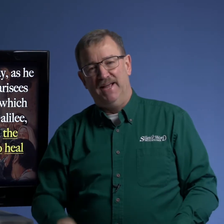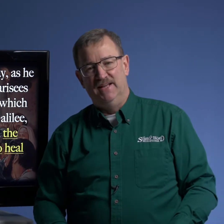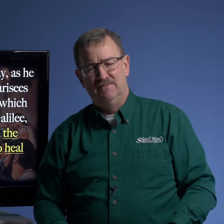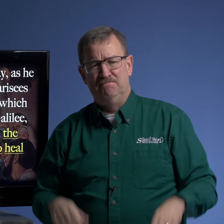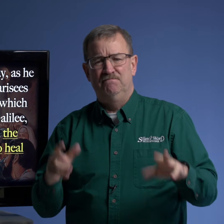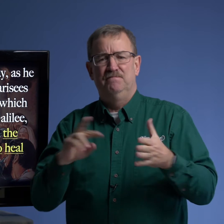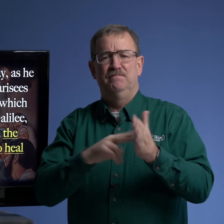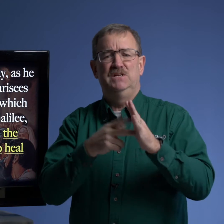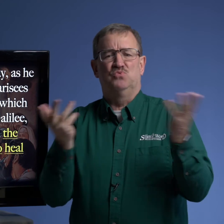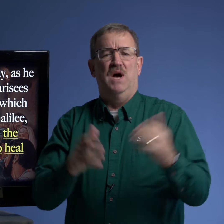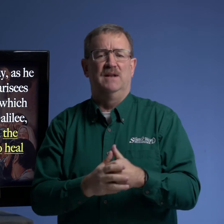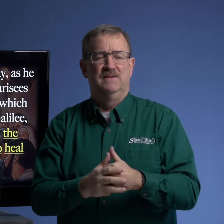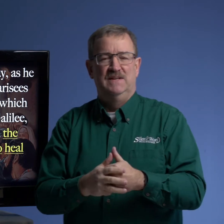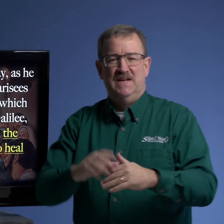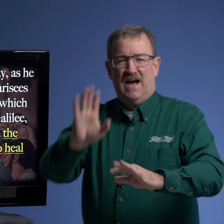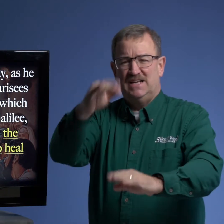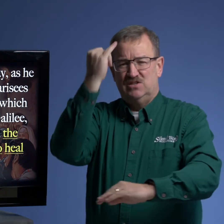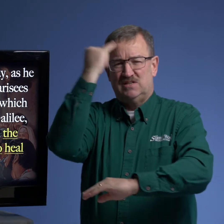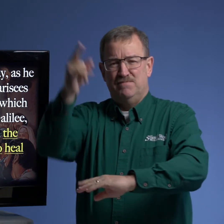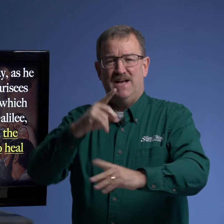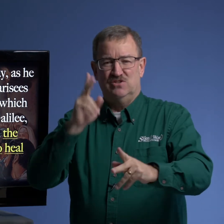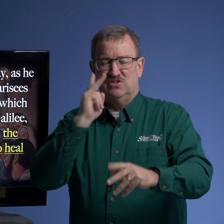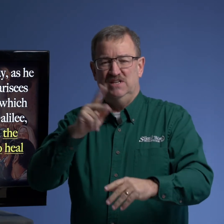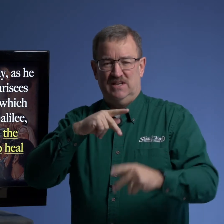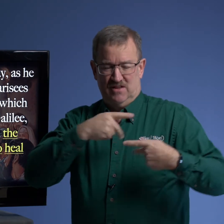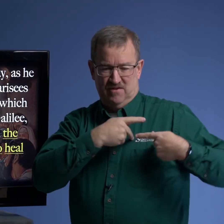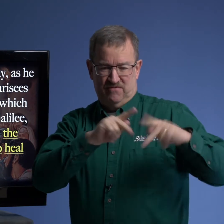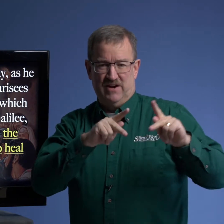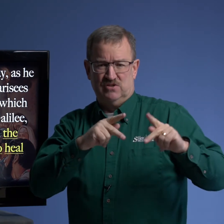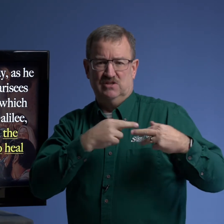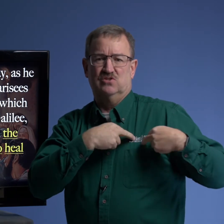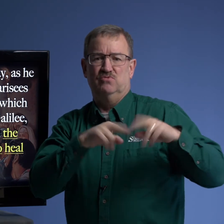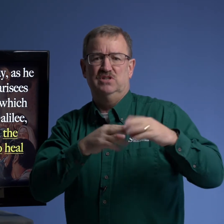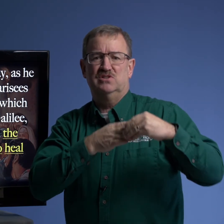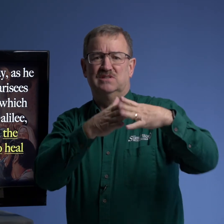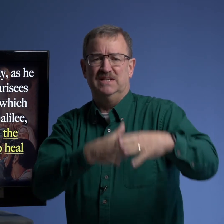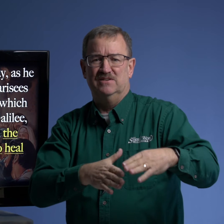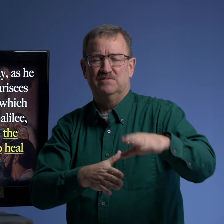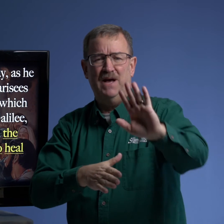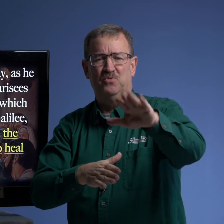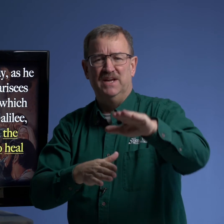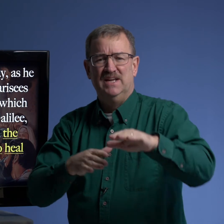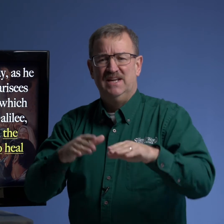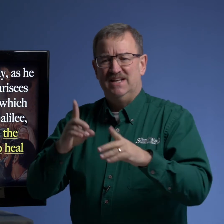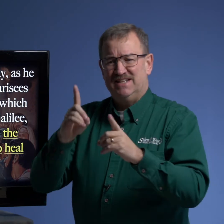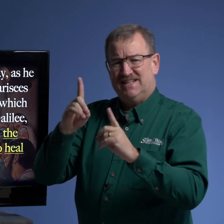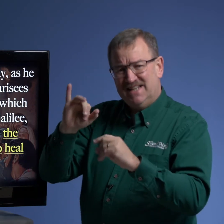means what i can just imagine seeing the pharisees the religious leaders by the way did